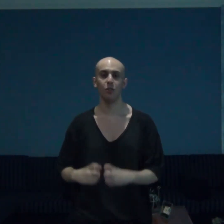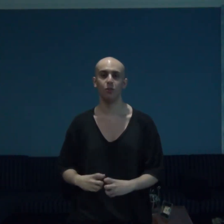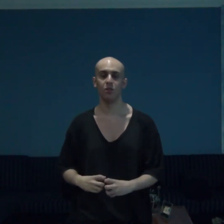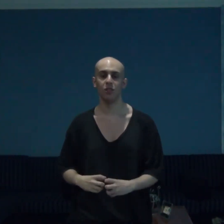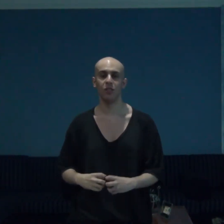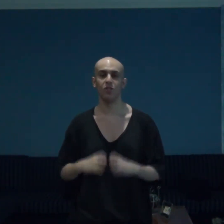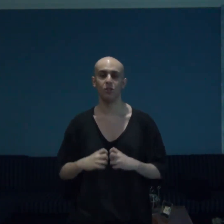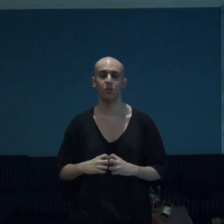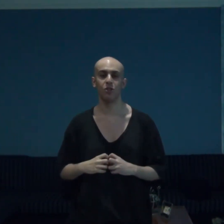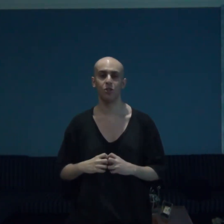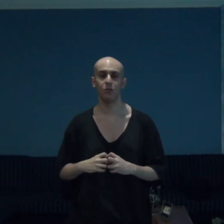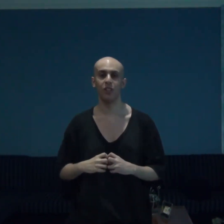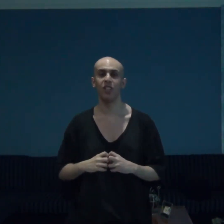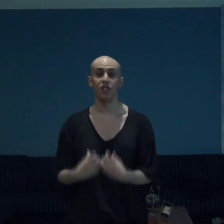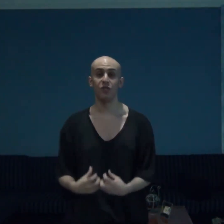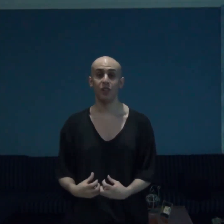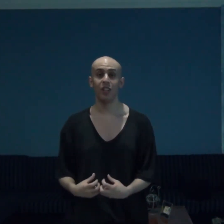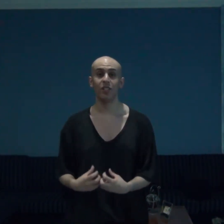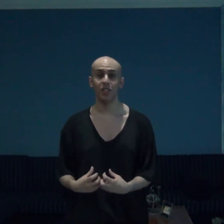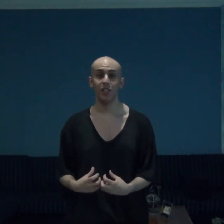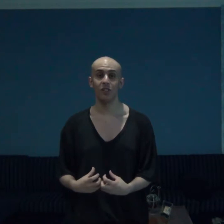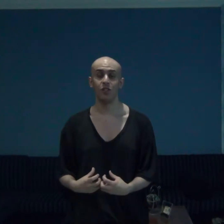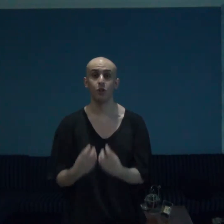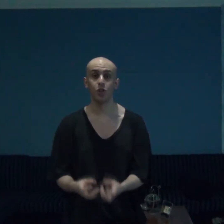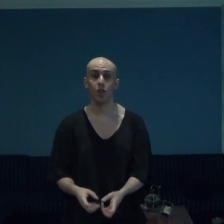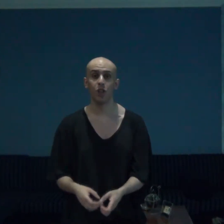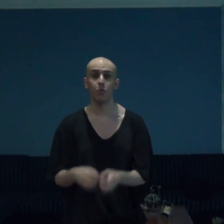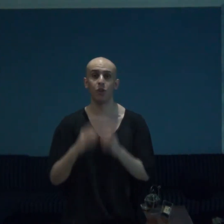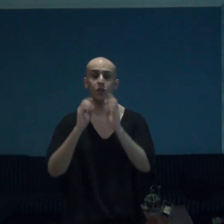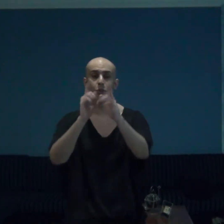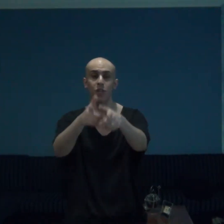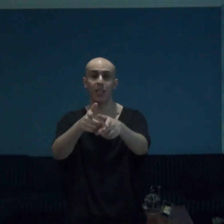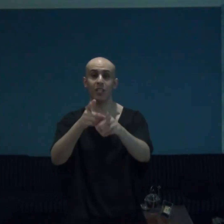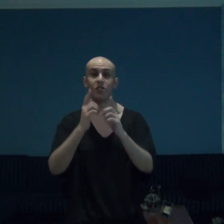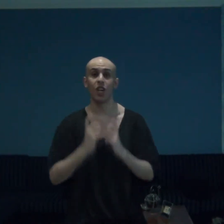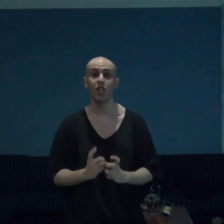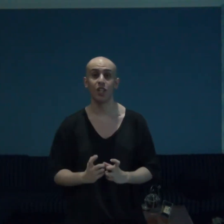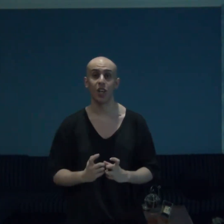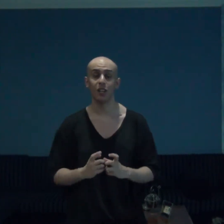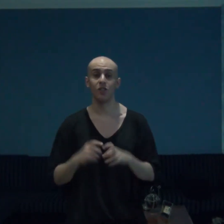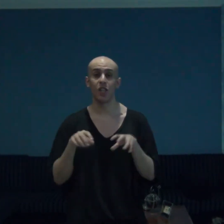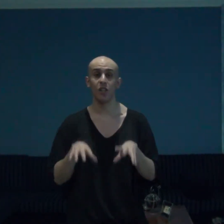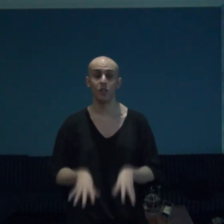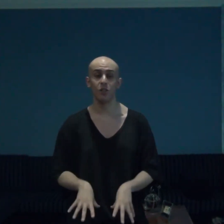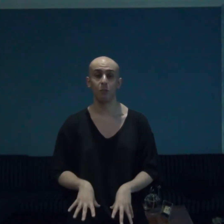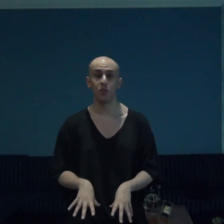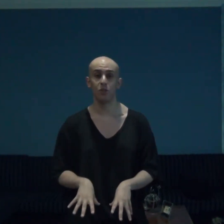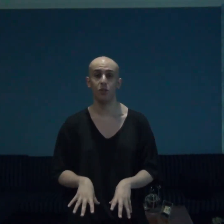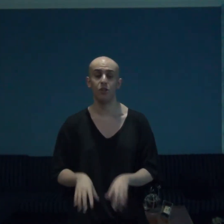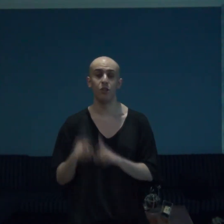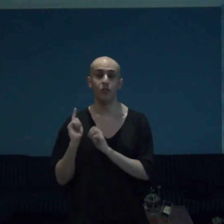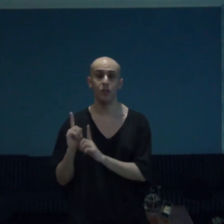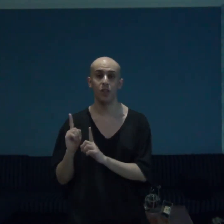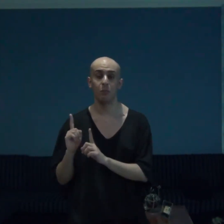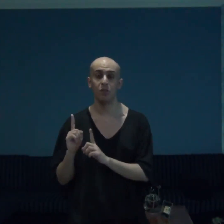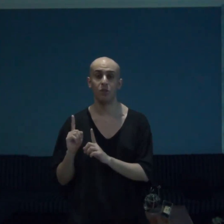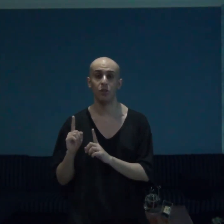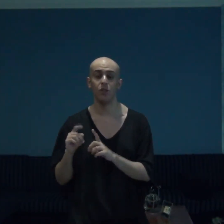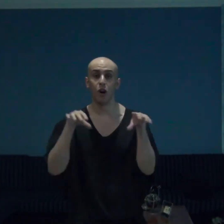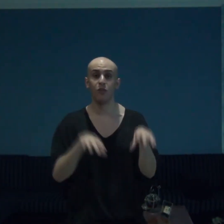new series yours truly is very excited to share with you guys and gals and this episode the first episode of